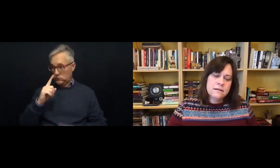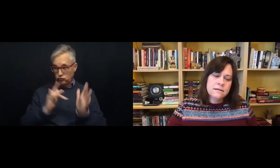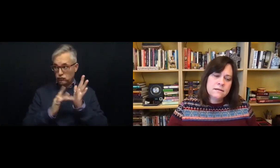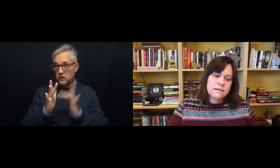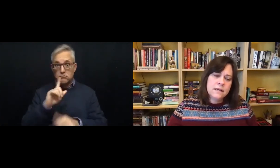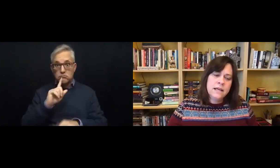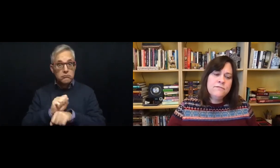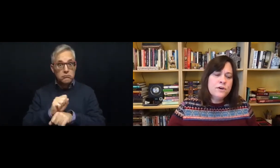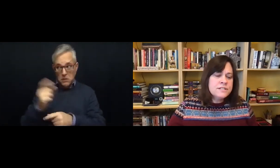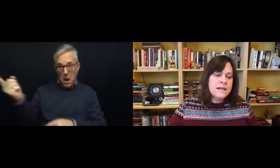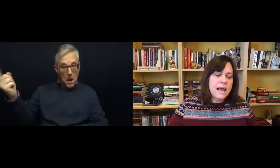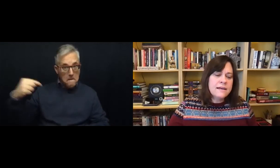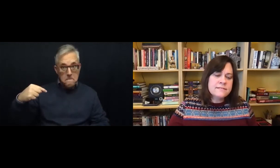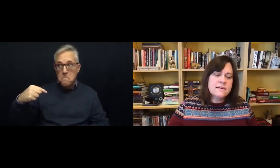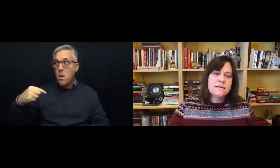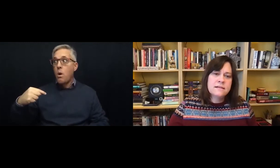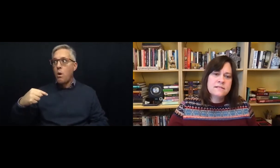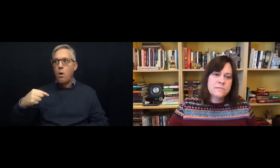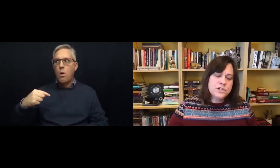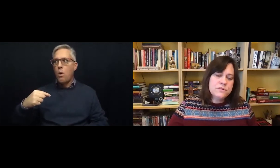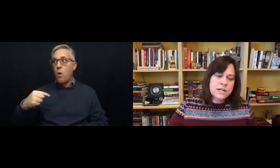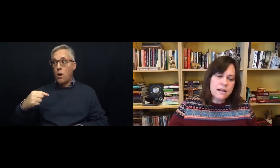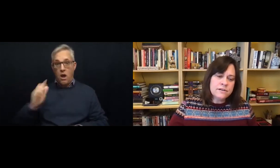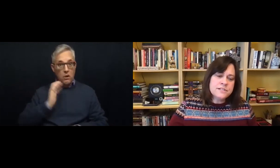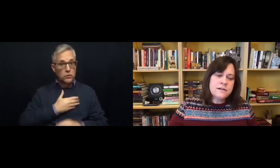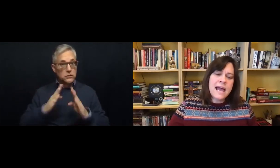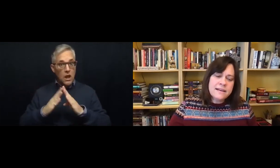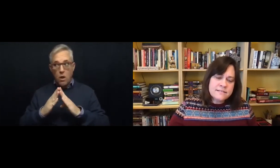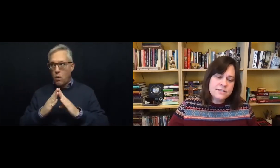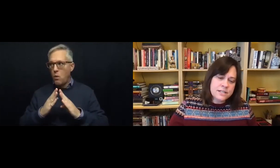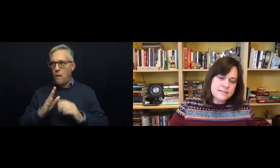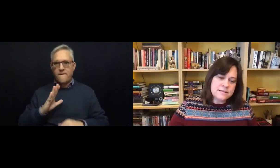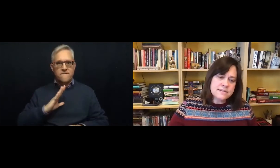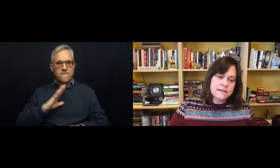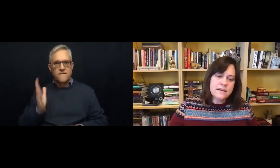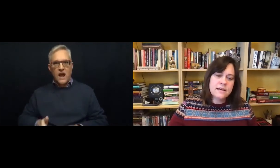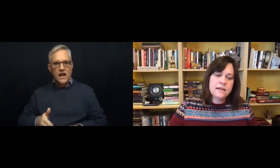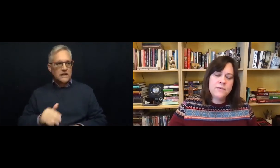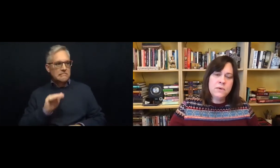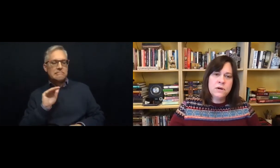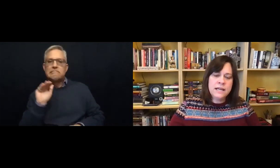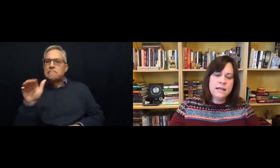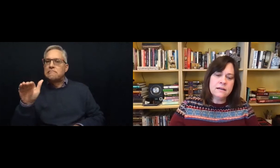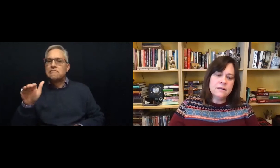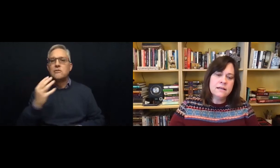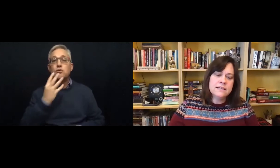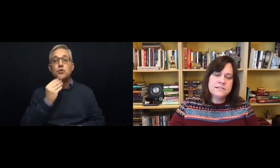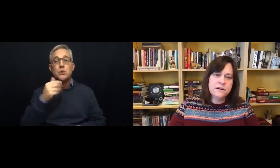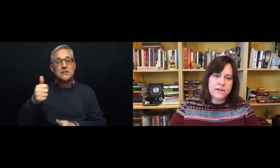he first asked some Jewish elders to ask Jesus if he would heal his servant.